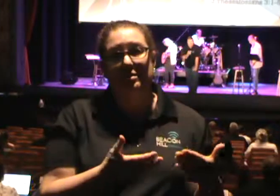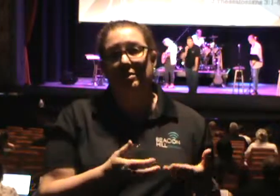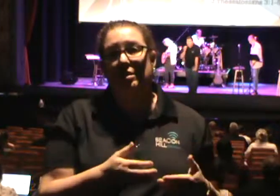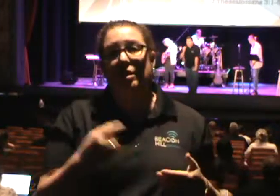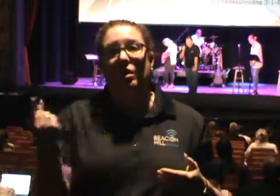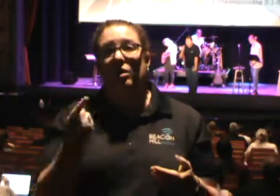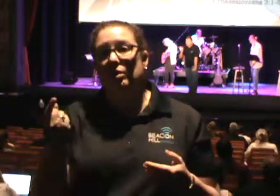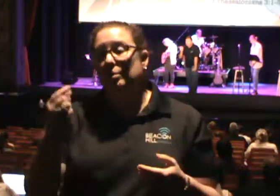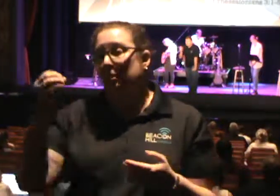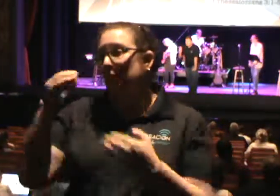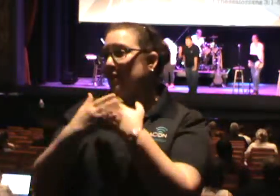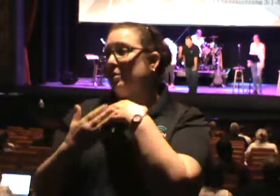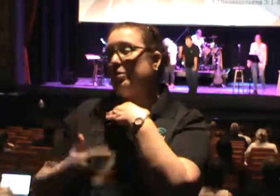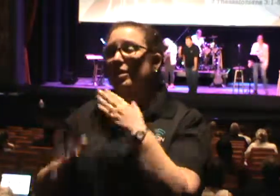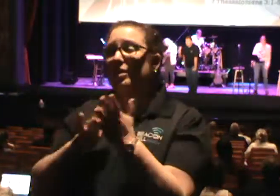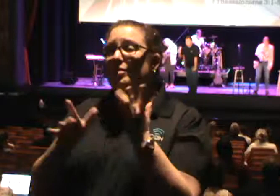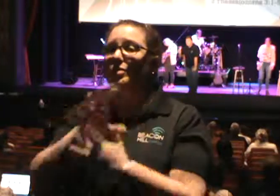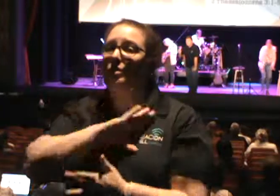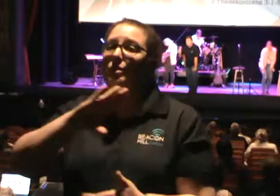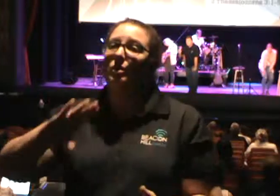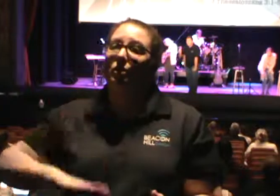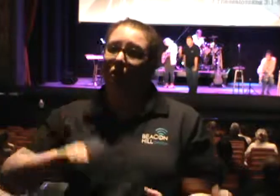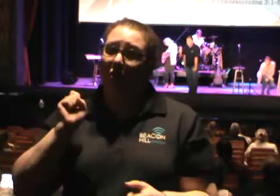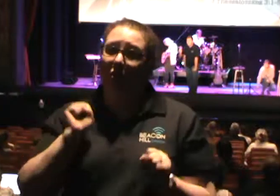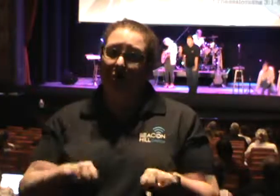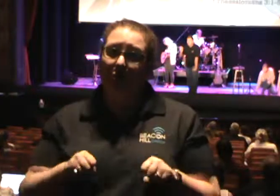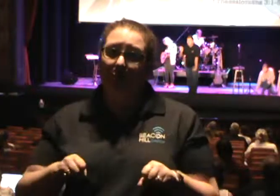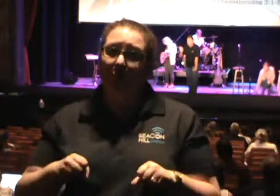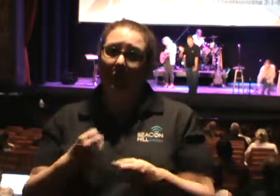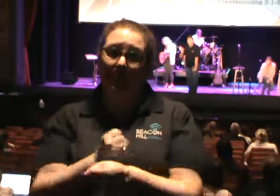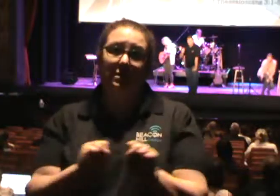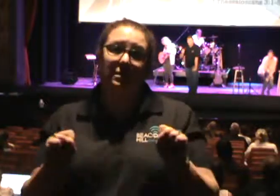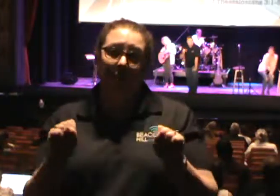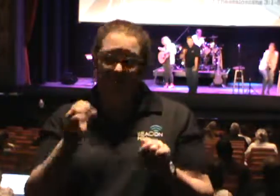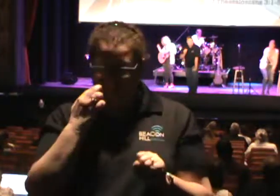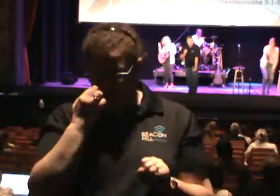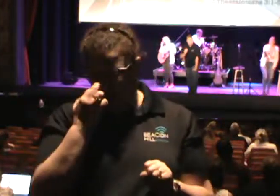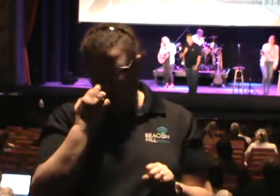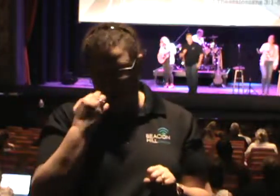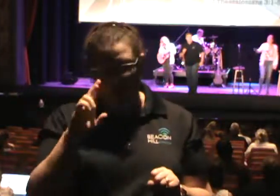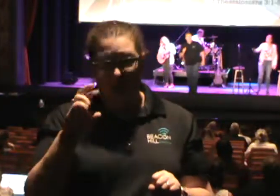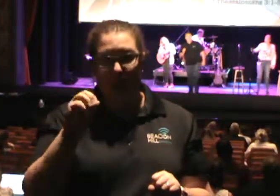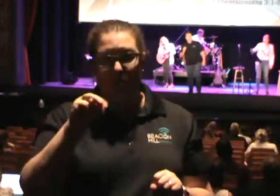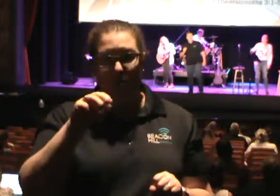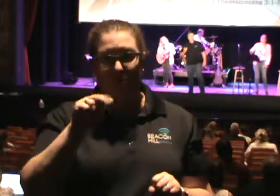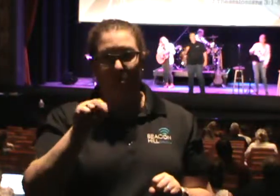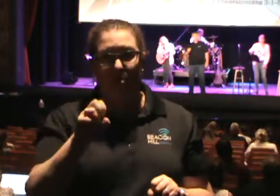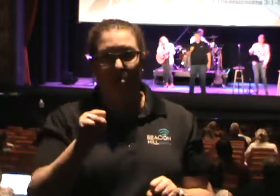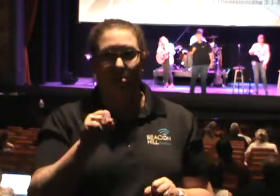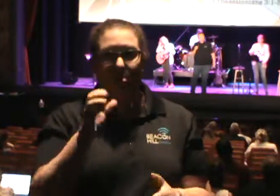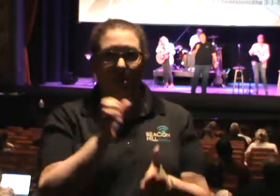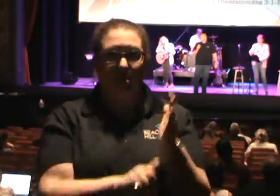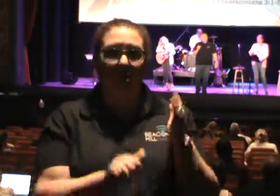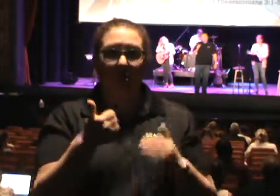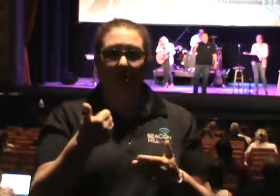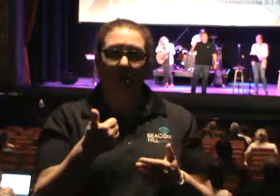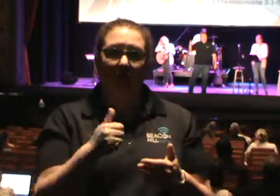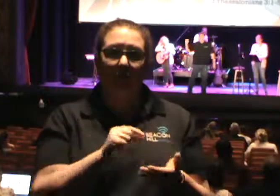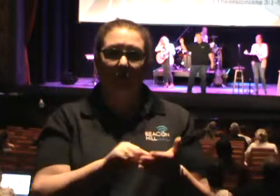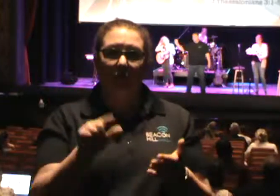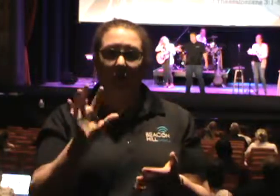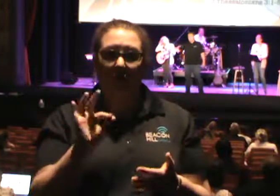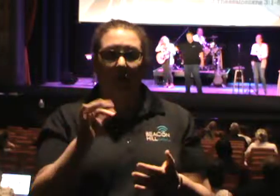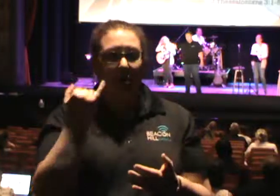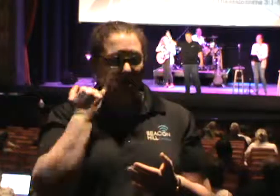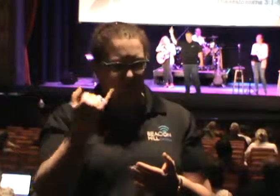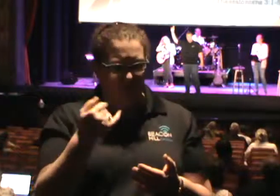It's only by the blood of Jesus Christ that you're going to be saved. Amen. Romans 10.9 says it like this. If you confess with your mouth that Jesus is the Lord and believe in your heart